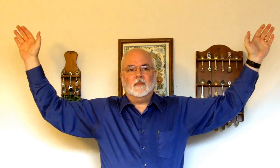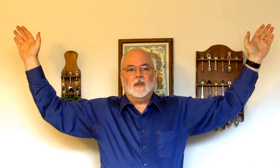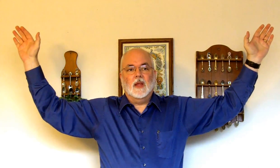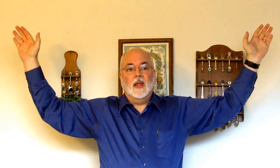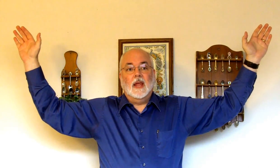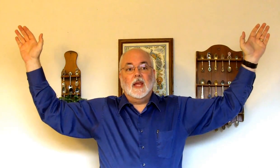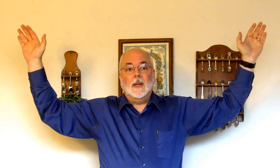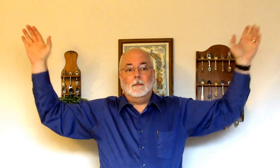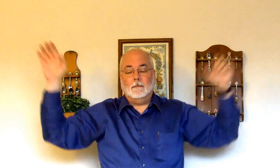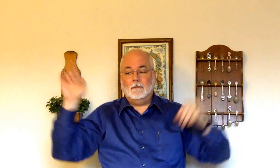Him.